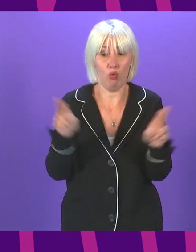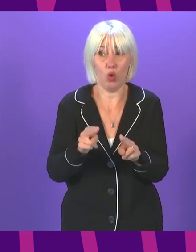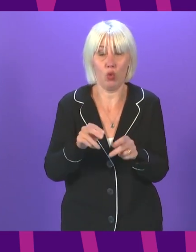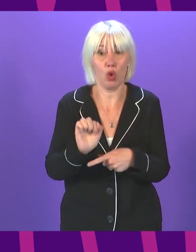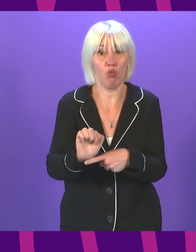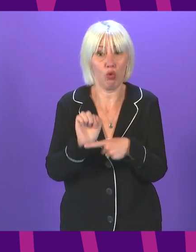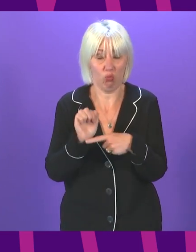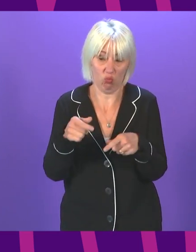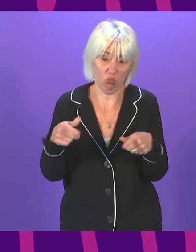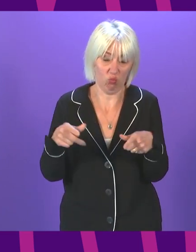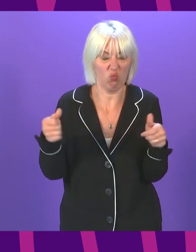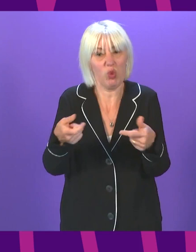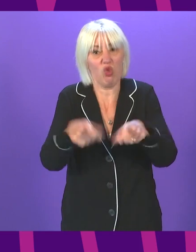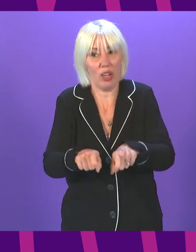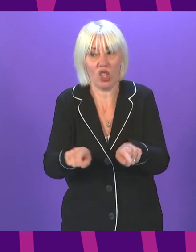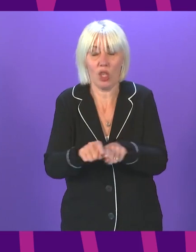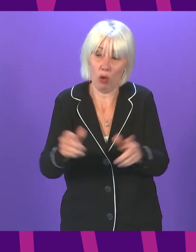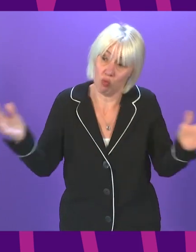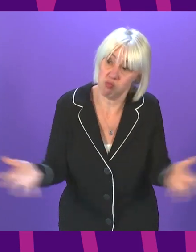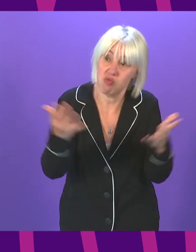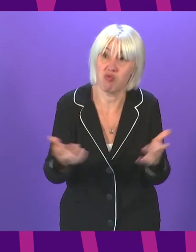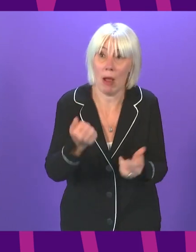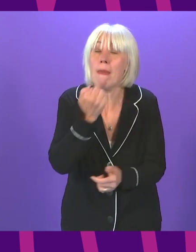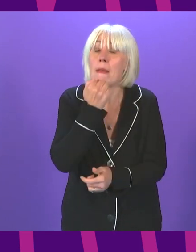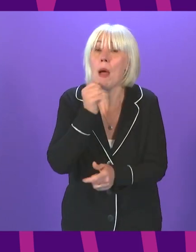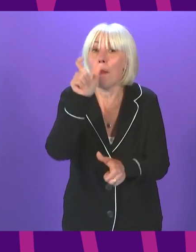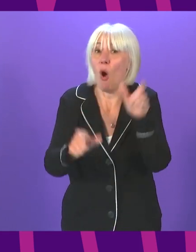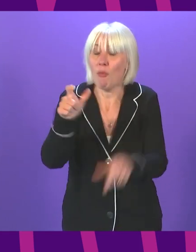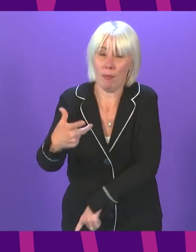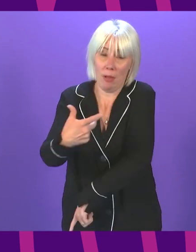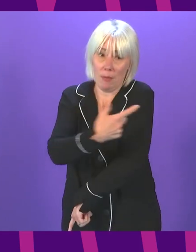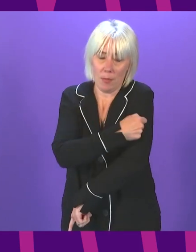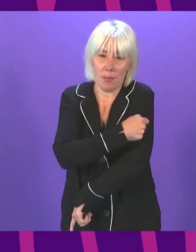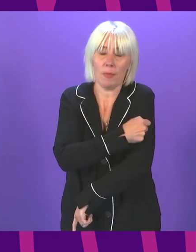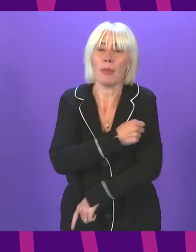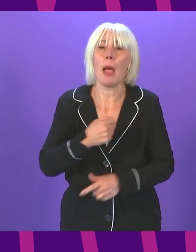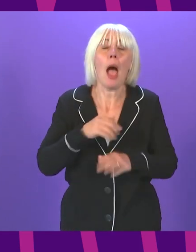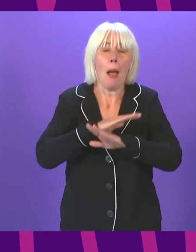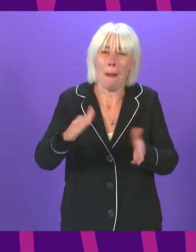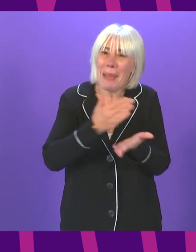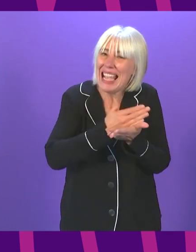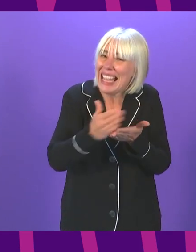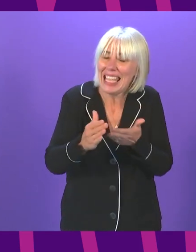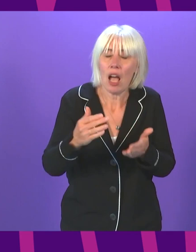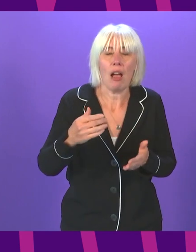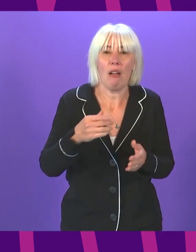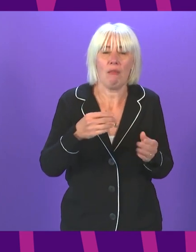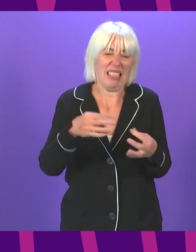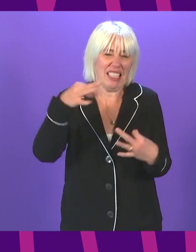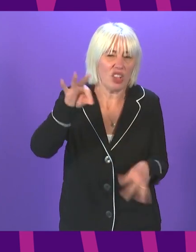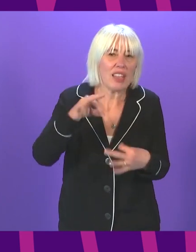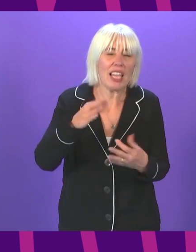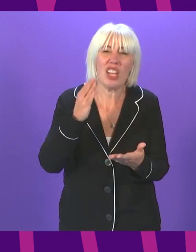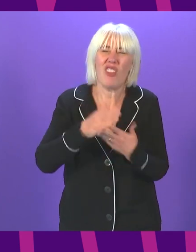boost vaccine take up. The Scottish government has made it clear that we do not believe that vaccine certification should ever be a requirement for any